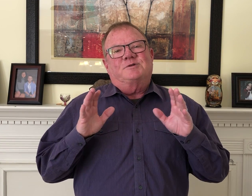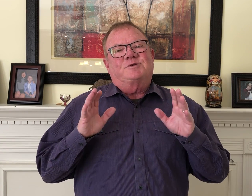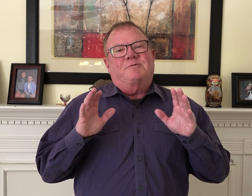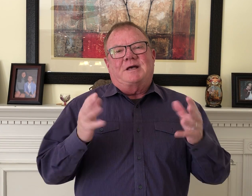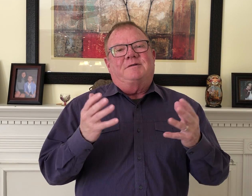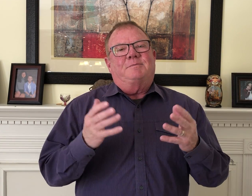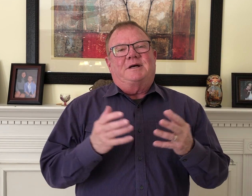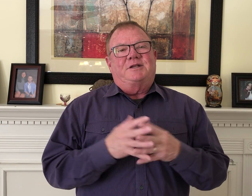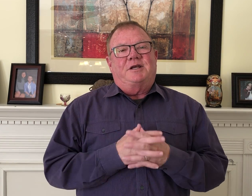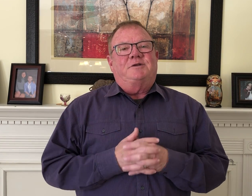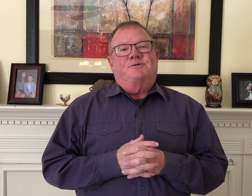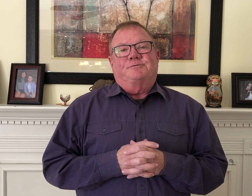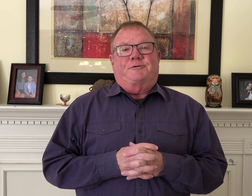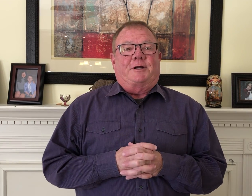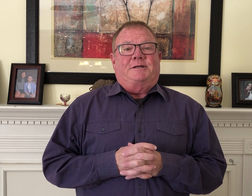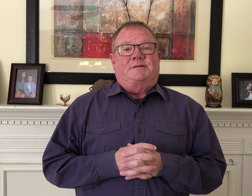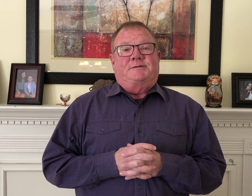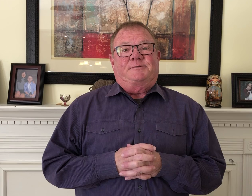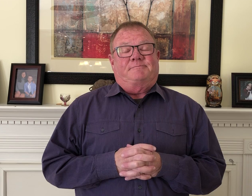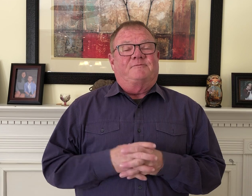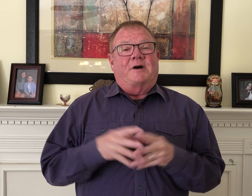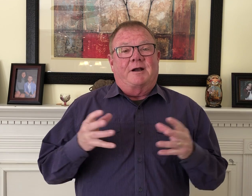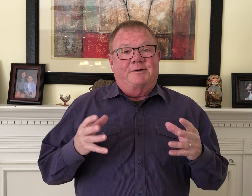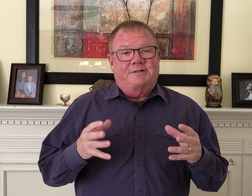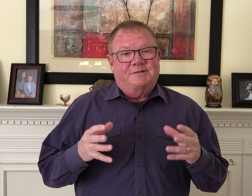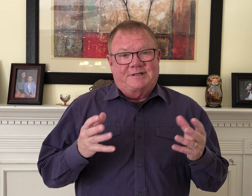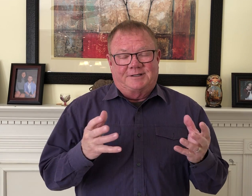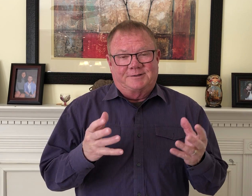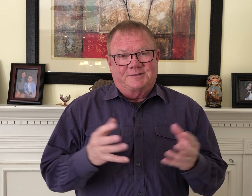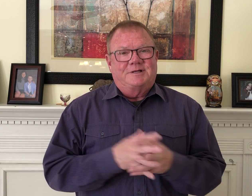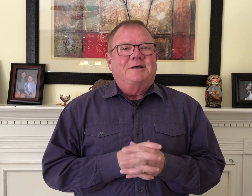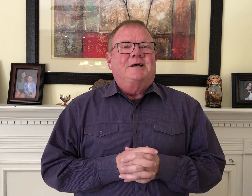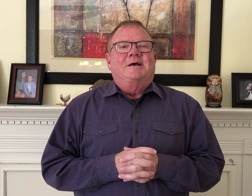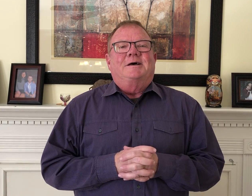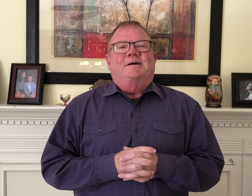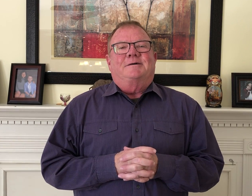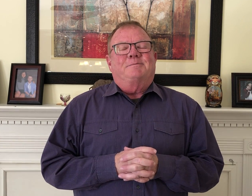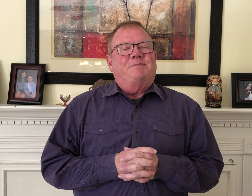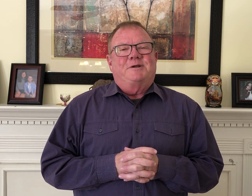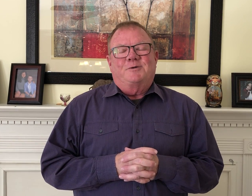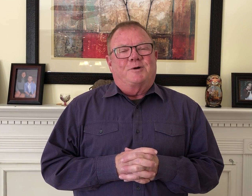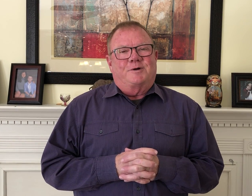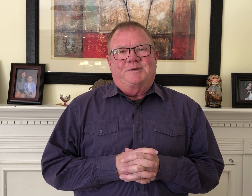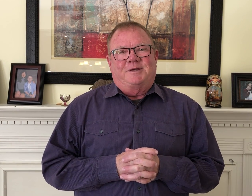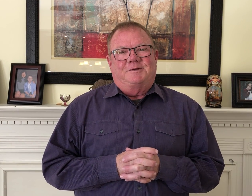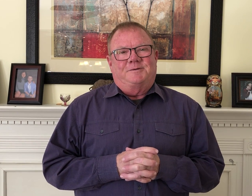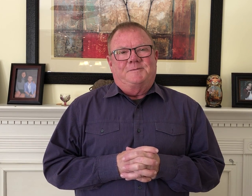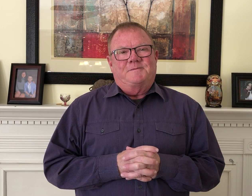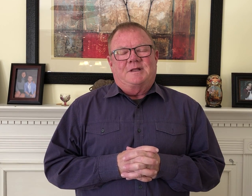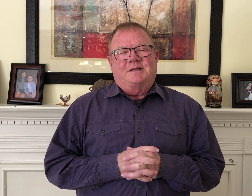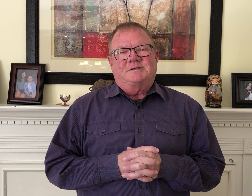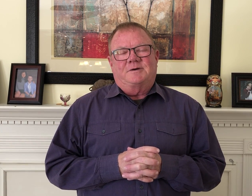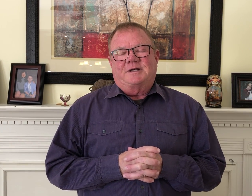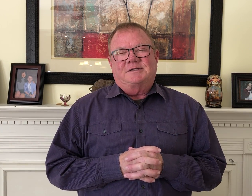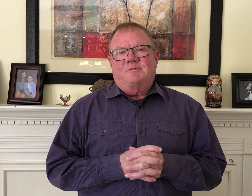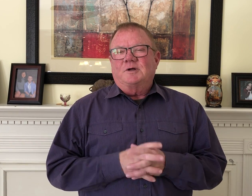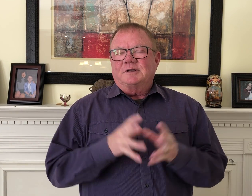was surrounded by danger, crisis, virus, killers, but no harm came to him. And so I said, what